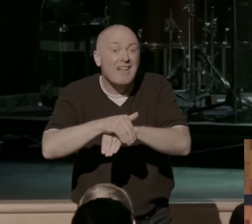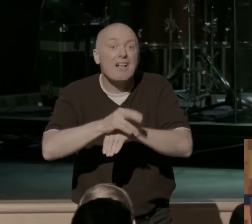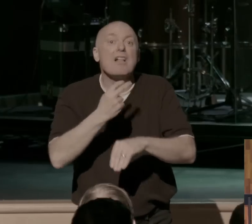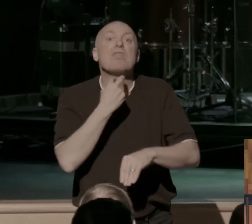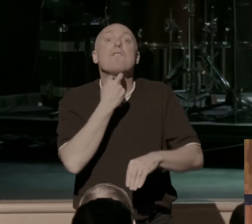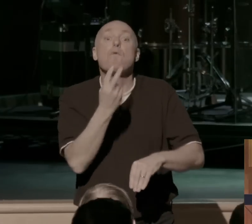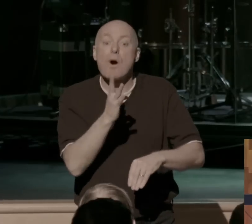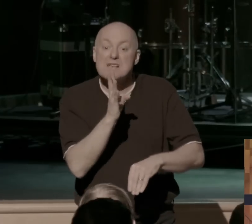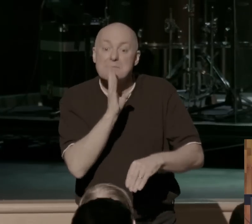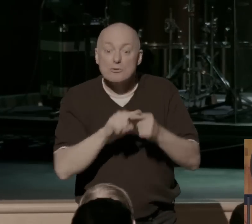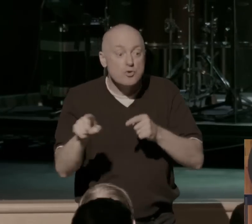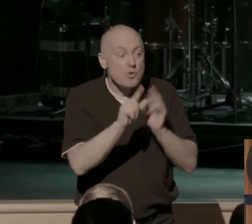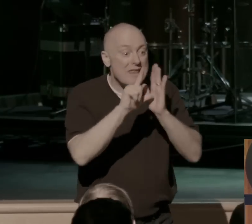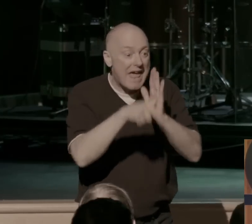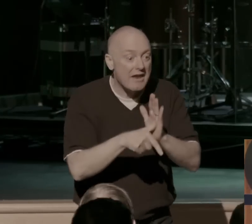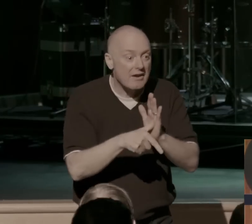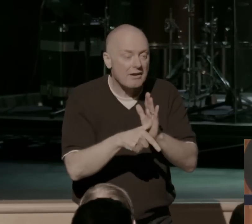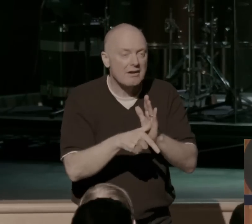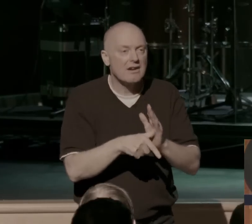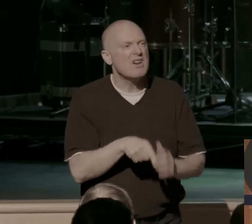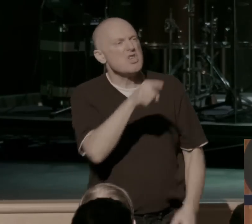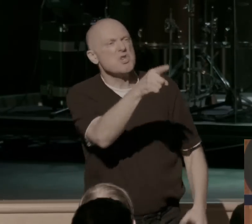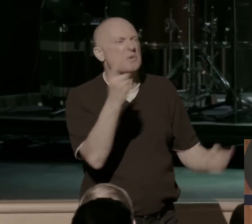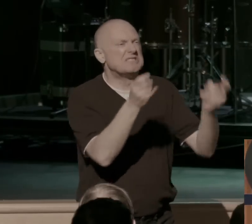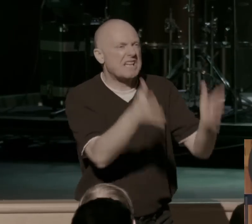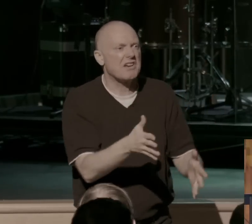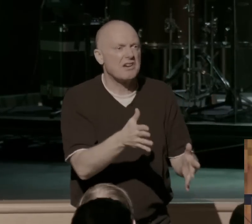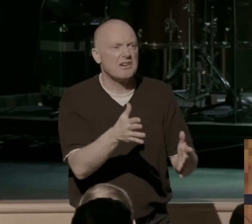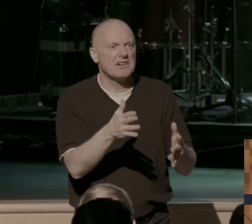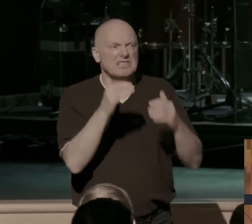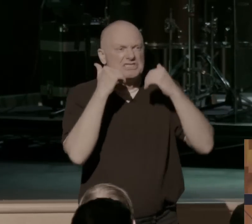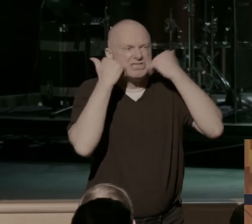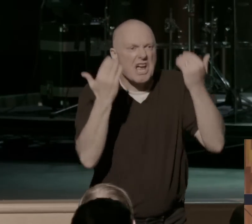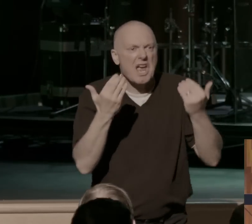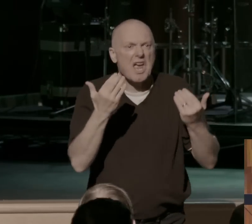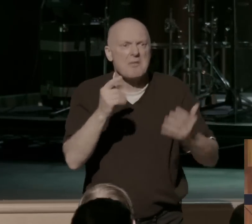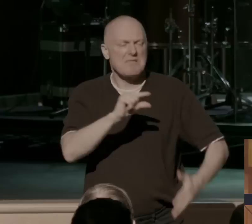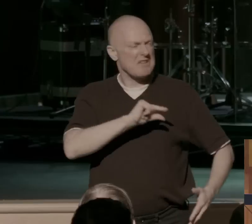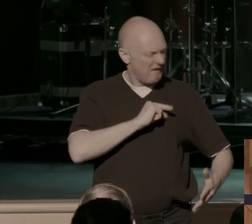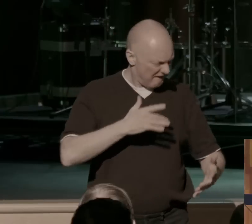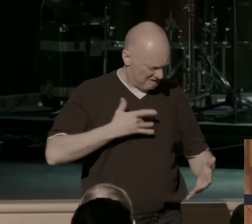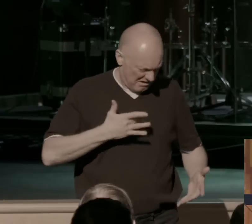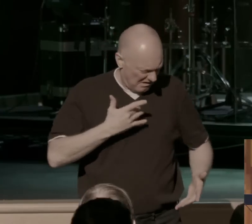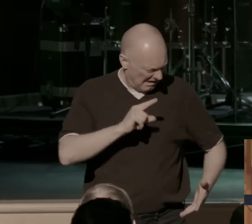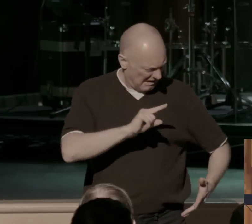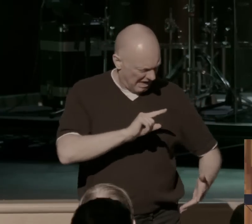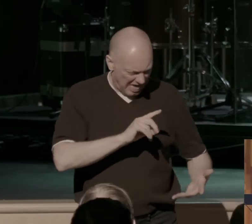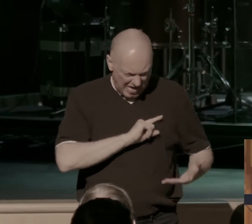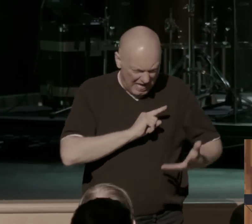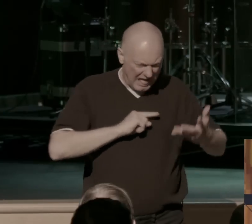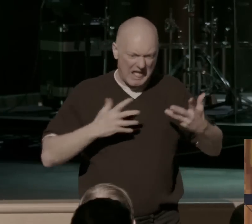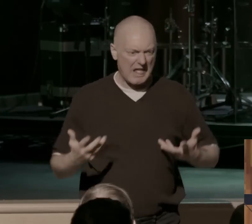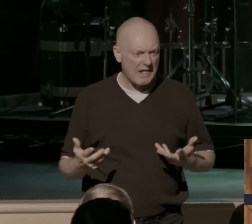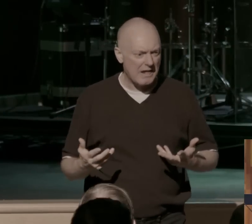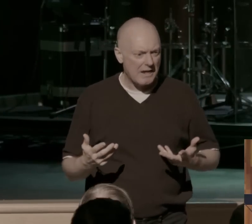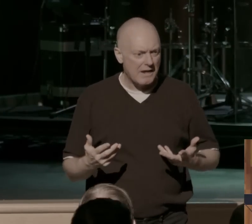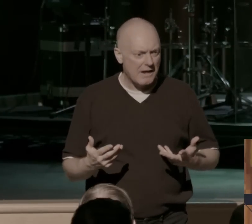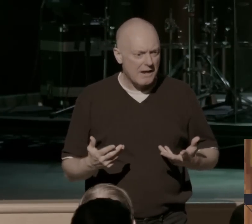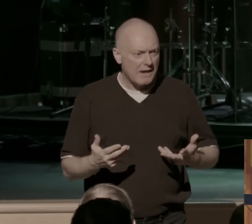and places all that guilt in you, that same voice is telling you, keep it quiet. Don't tell anybody. Why? Why?